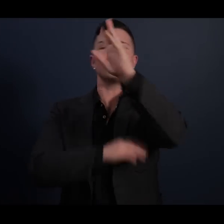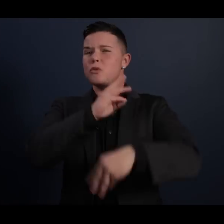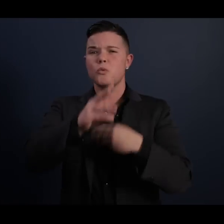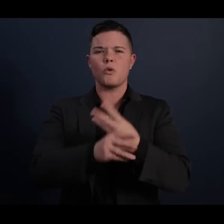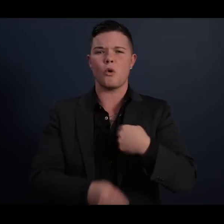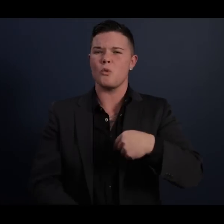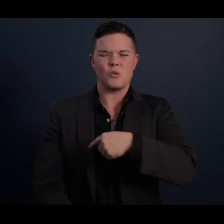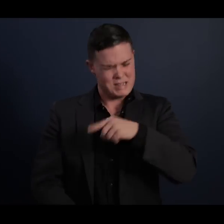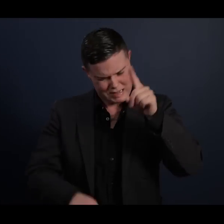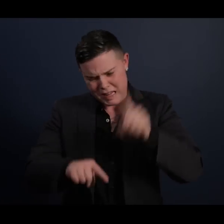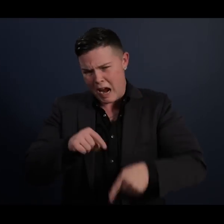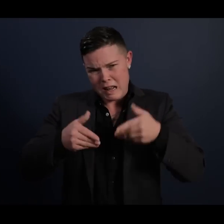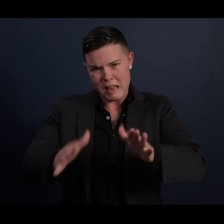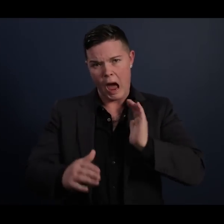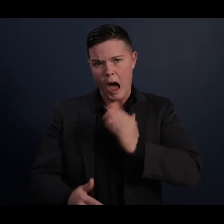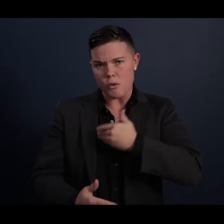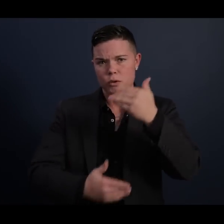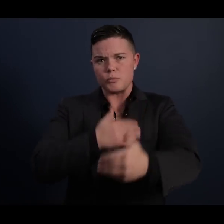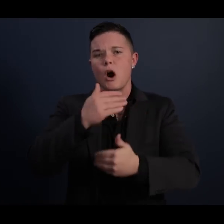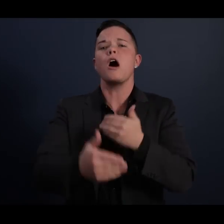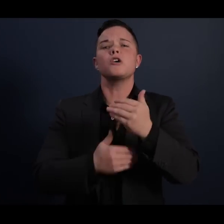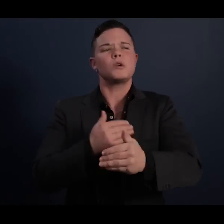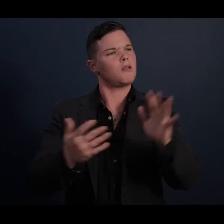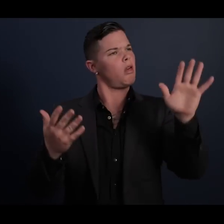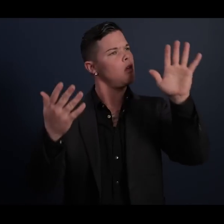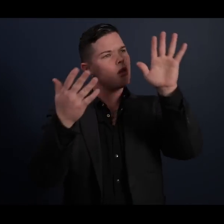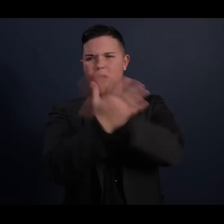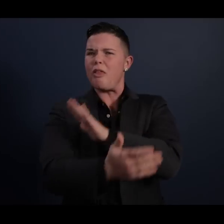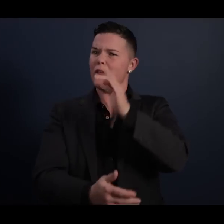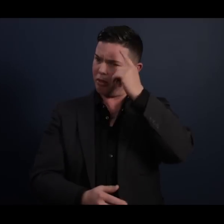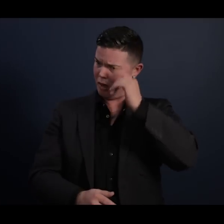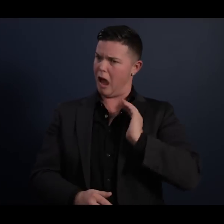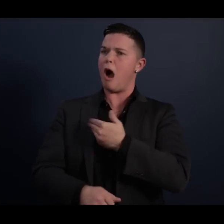cannot allow our progress to cloud the fact that our work is not yet done.